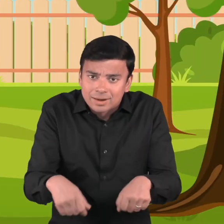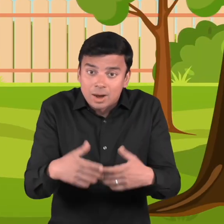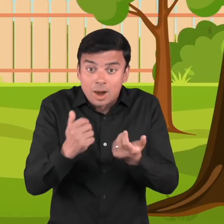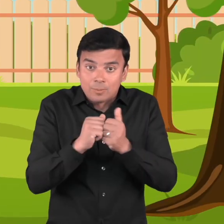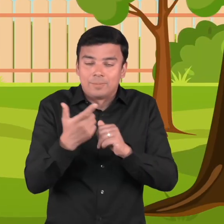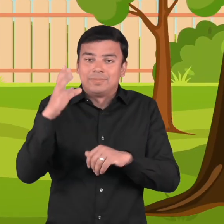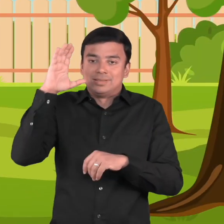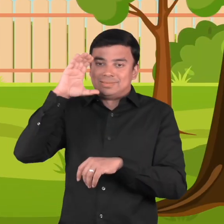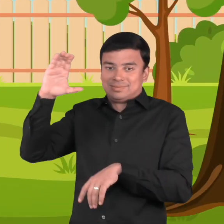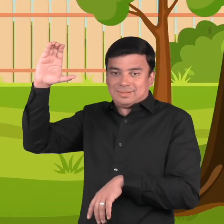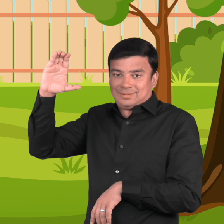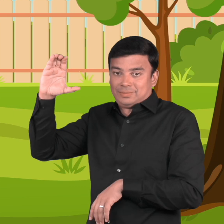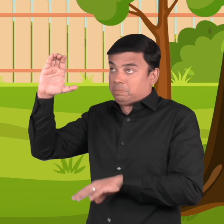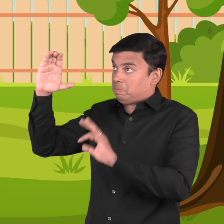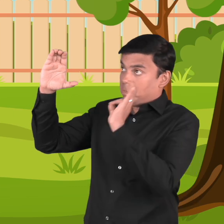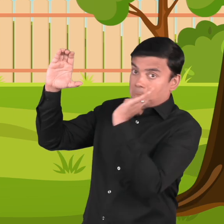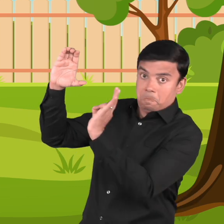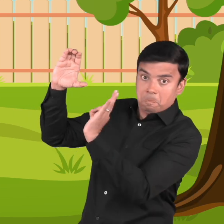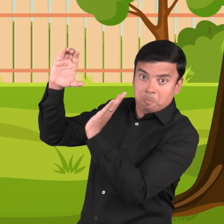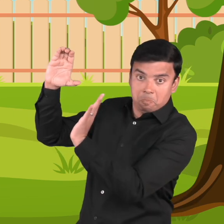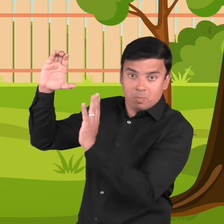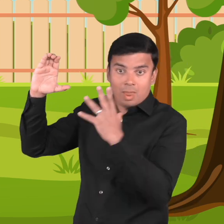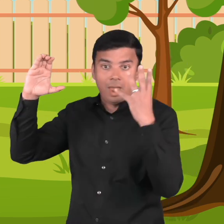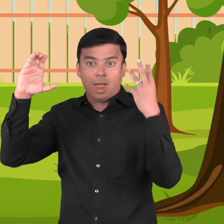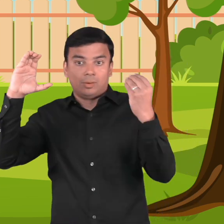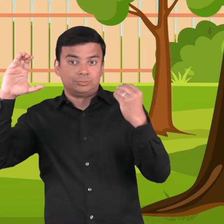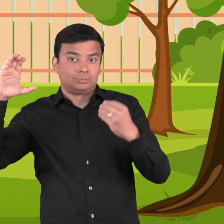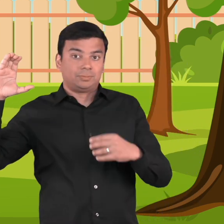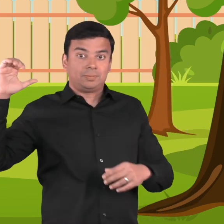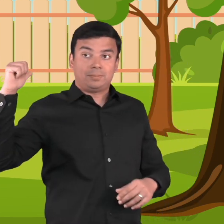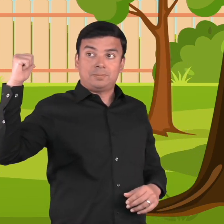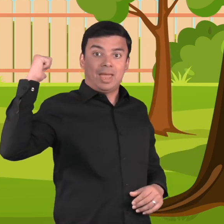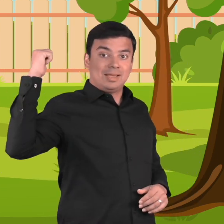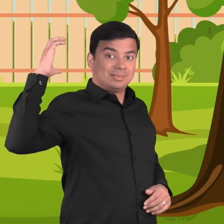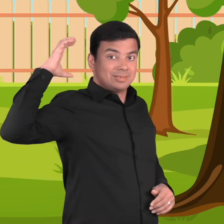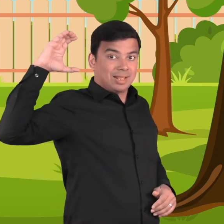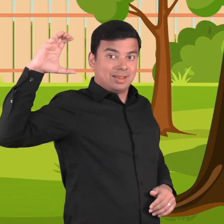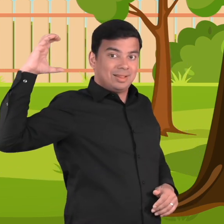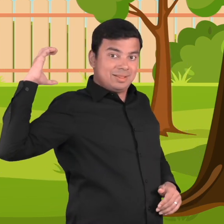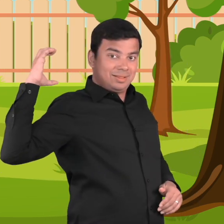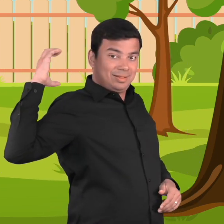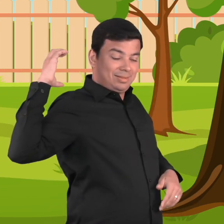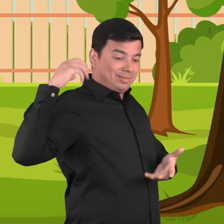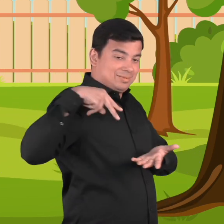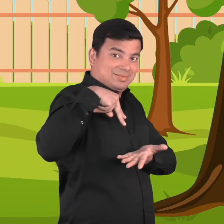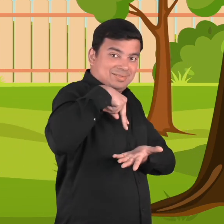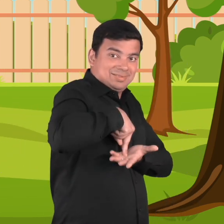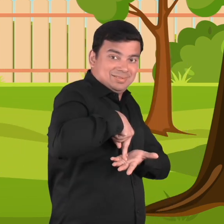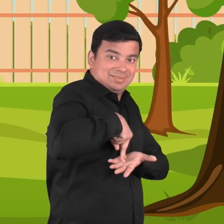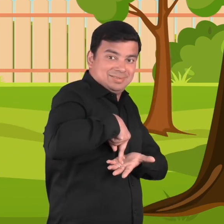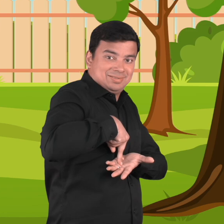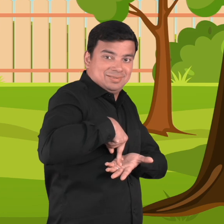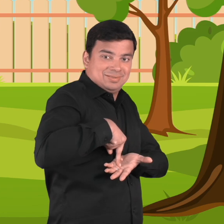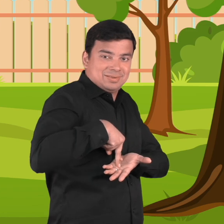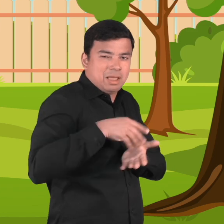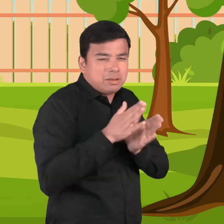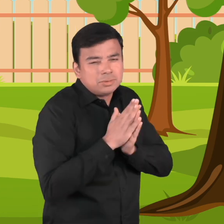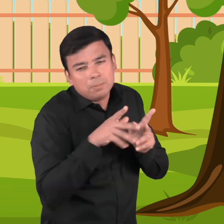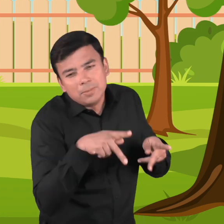go outside and stand with the sun behind you. With permission from an adult, use a garden hose